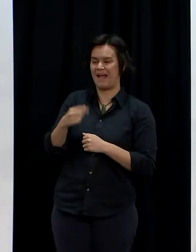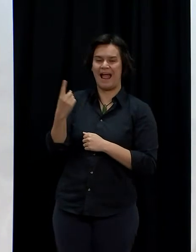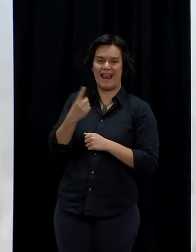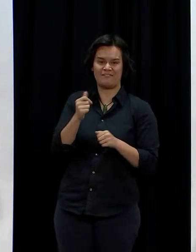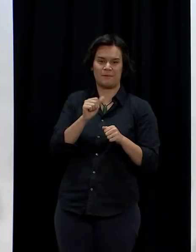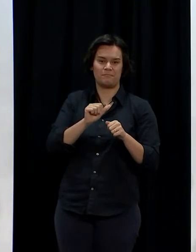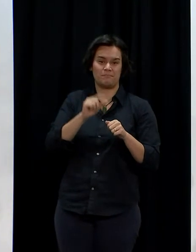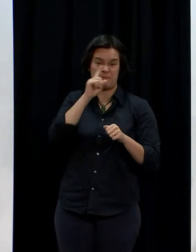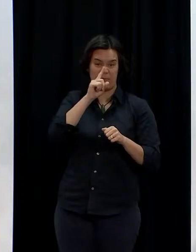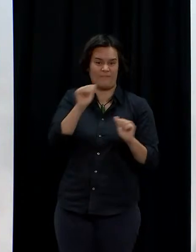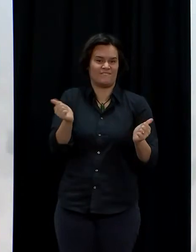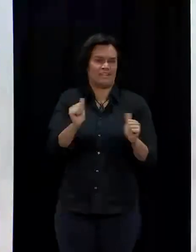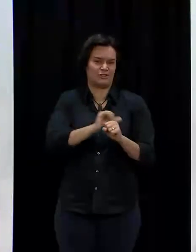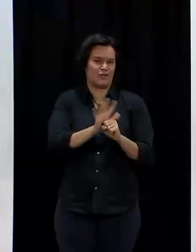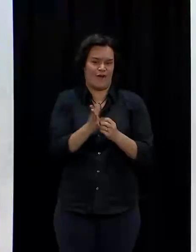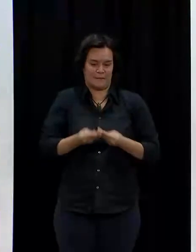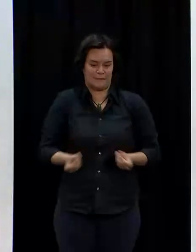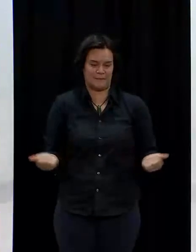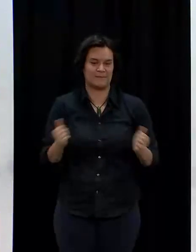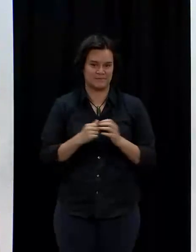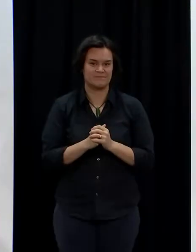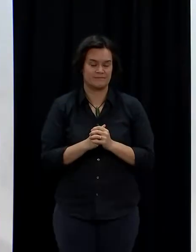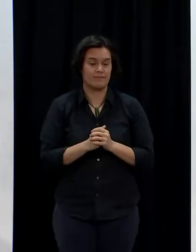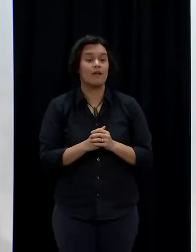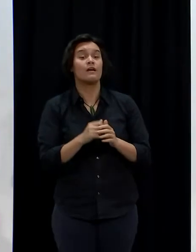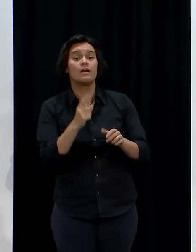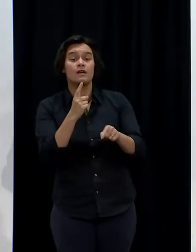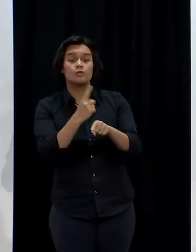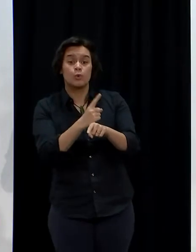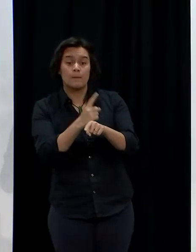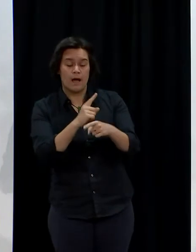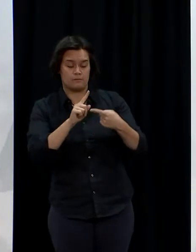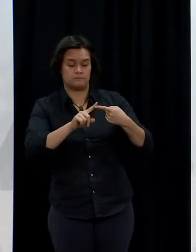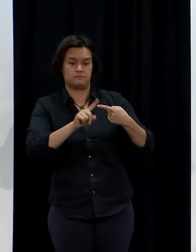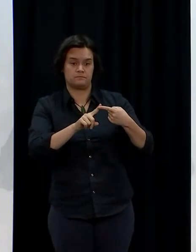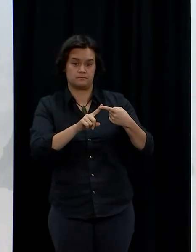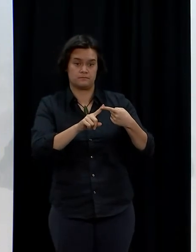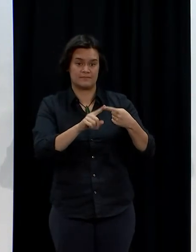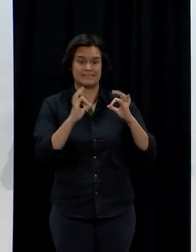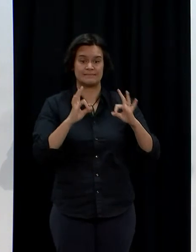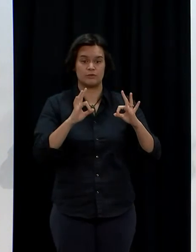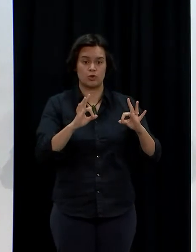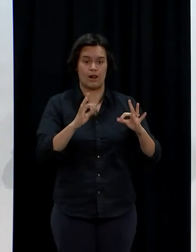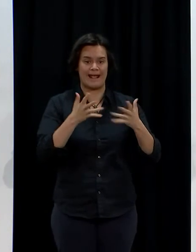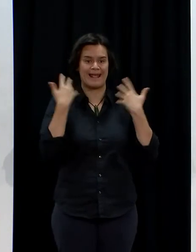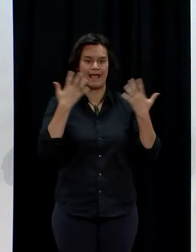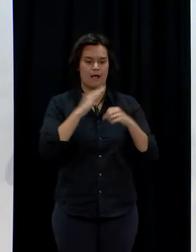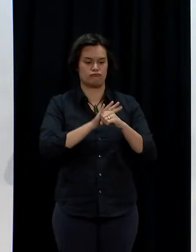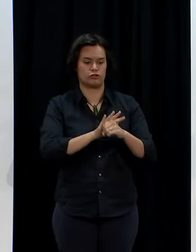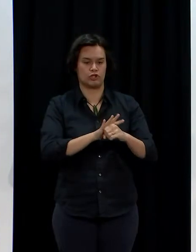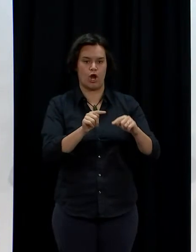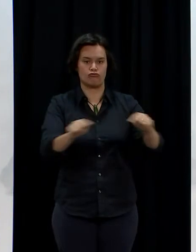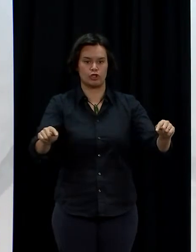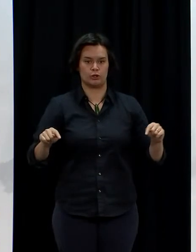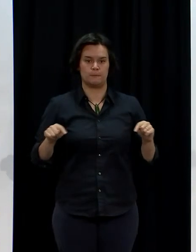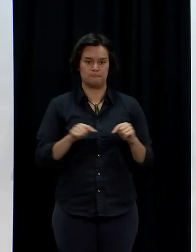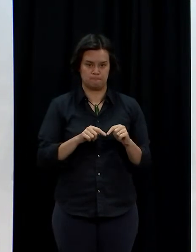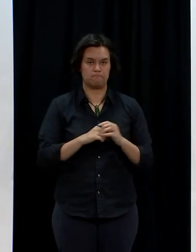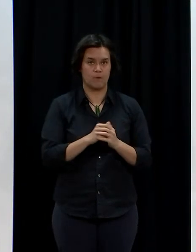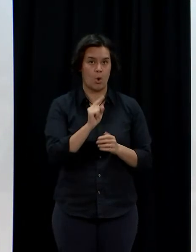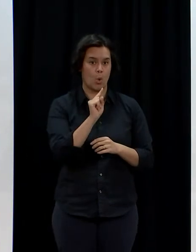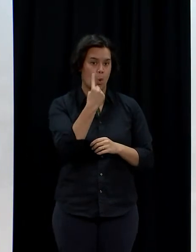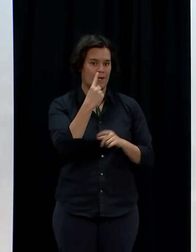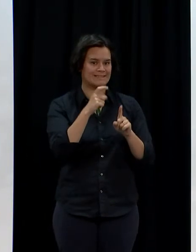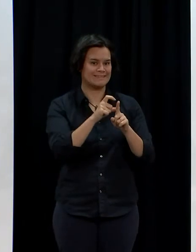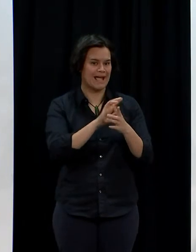about negative pressure ventilation rooms so all our DHBs have NPV rooms and Auckland 3 Auckland DHBs have got